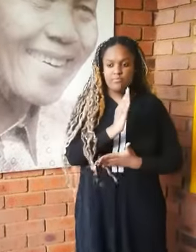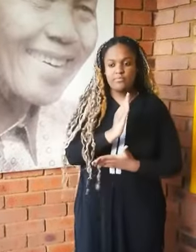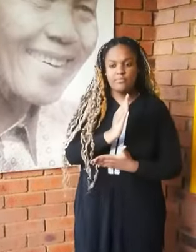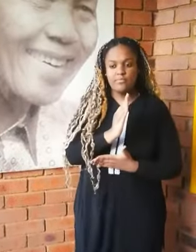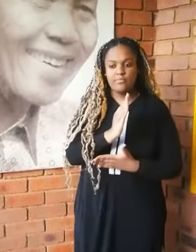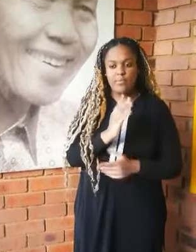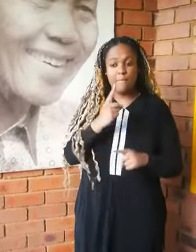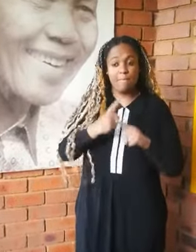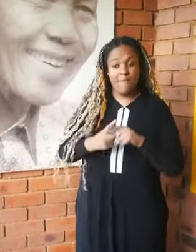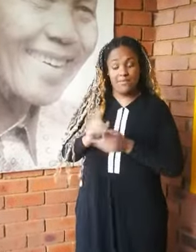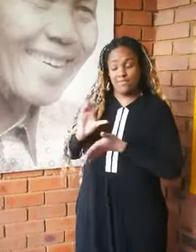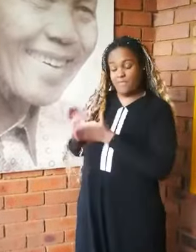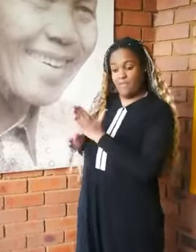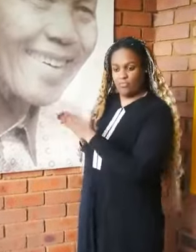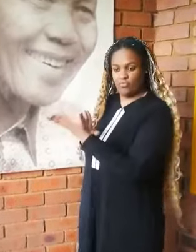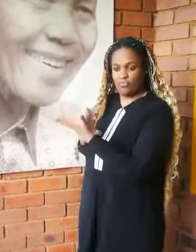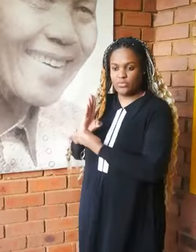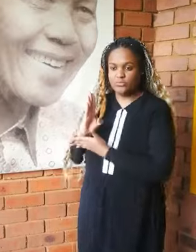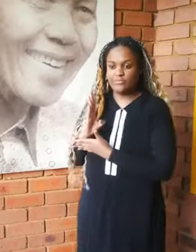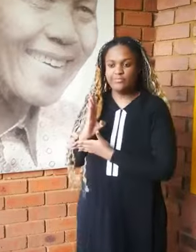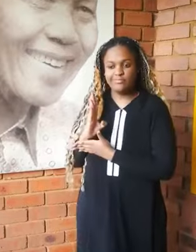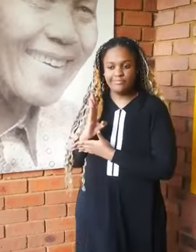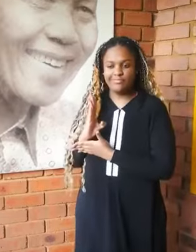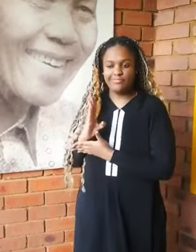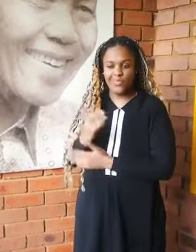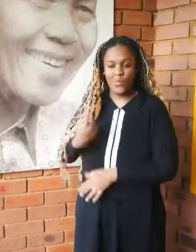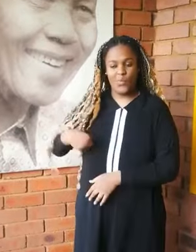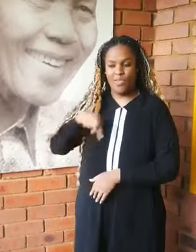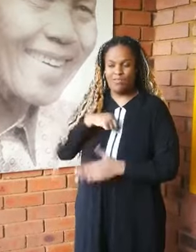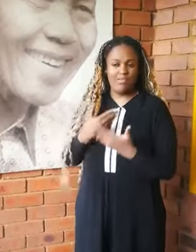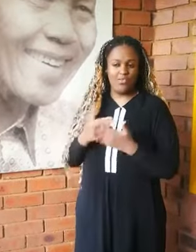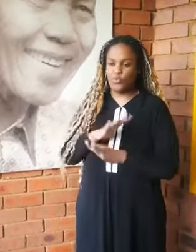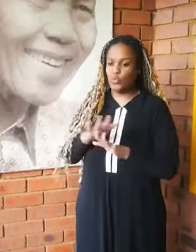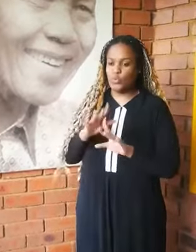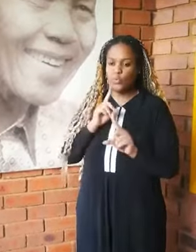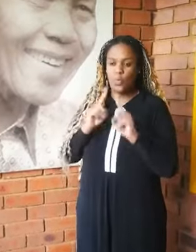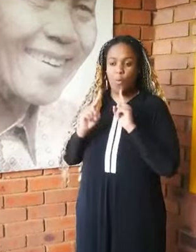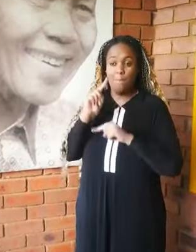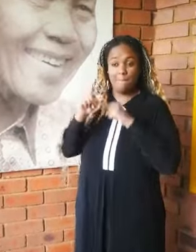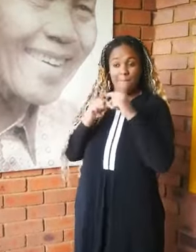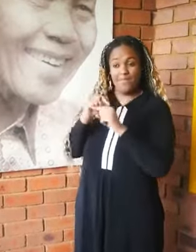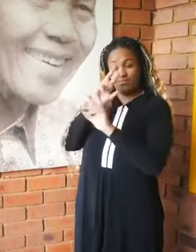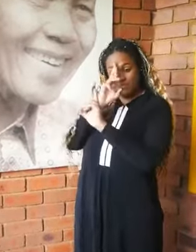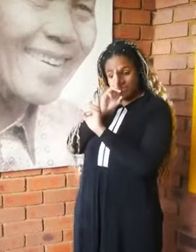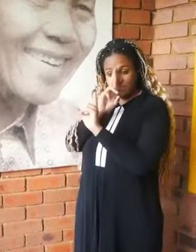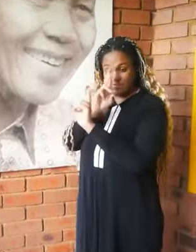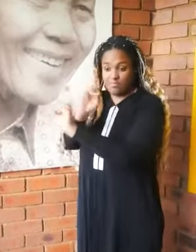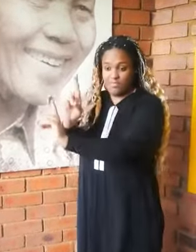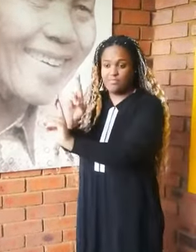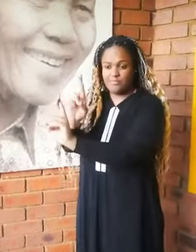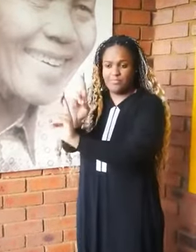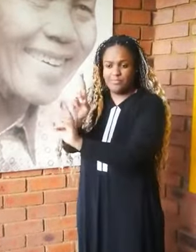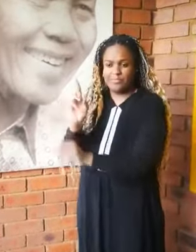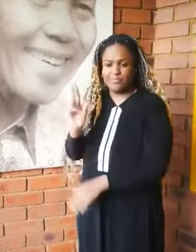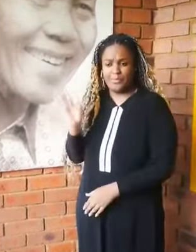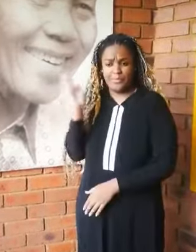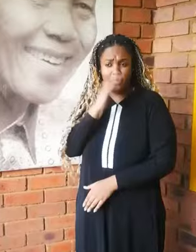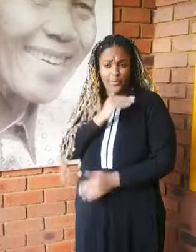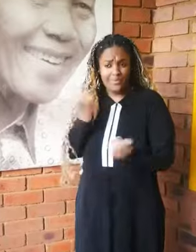of women's rights and those of disability rights. We cannot talk about respect without providing